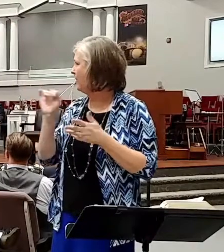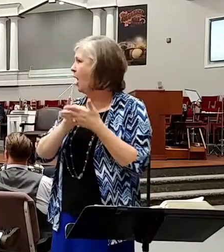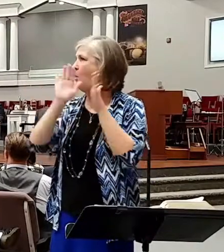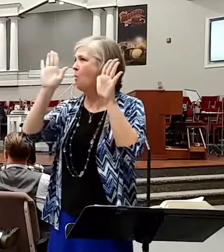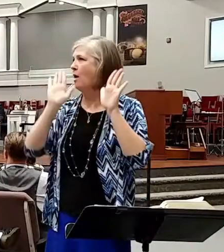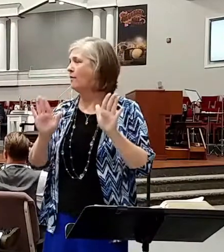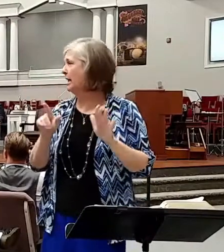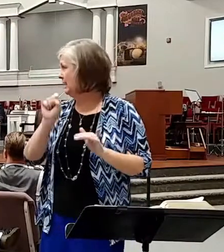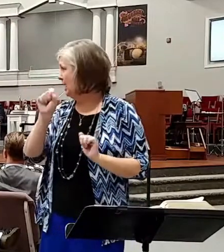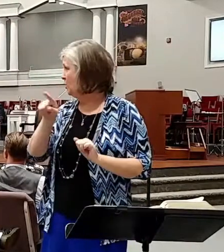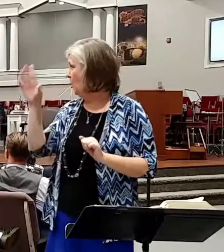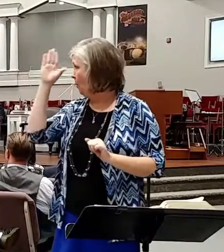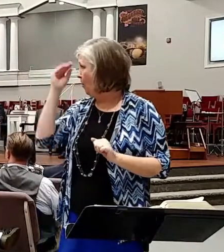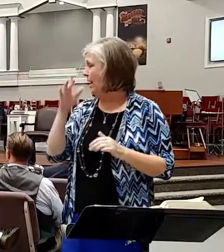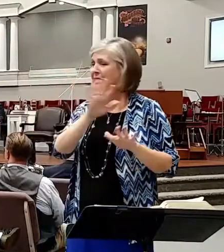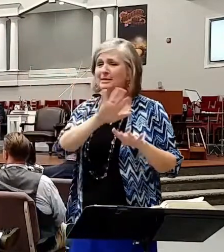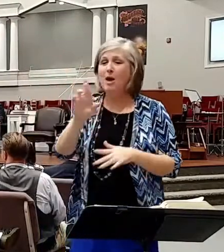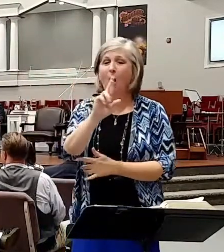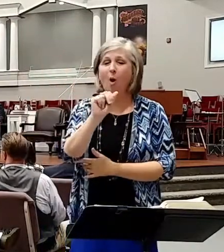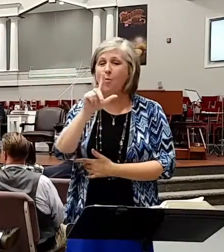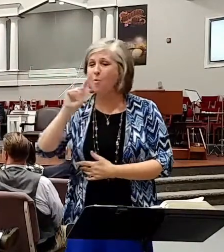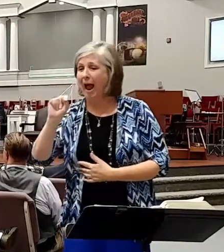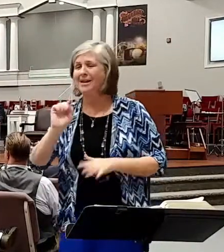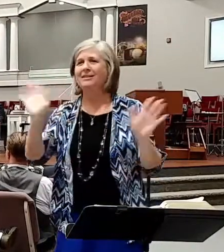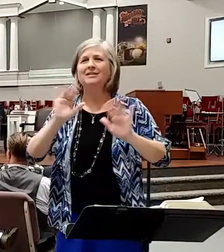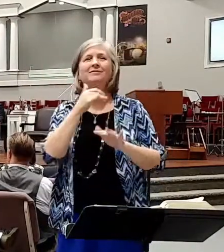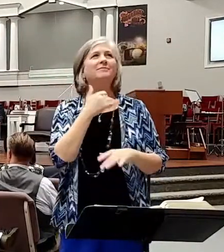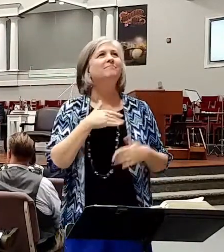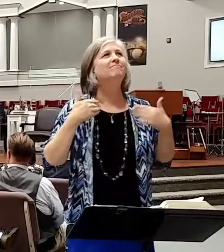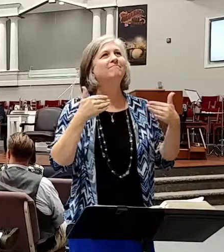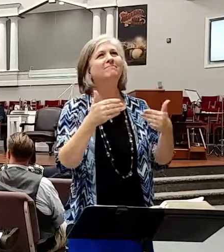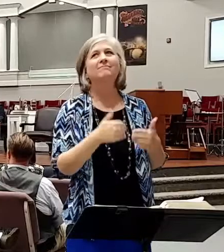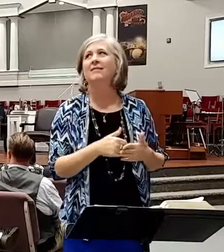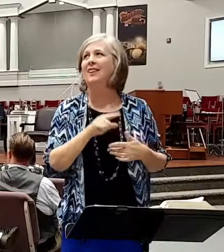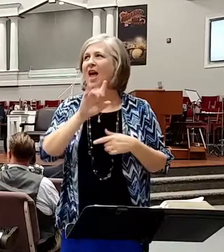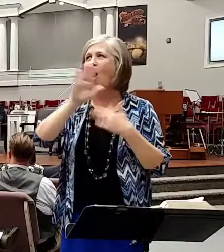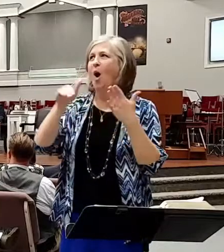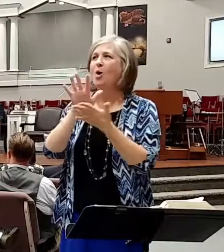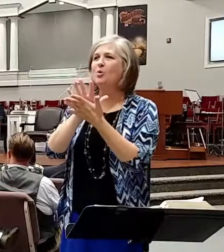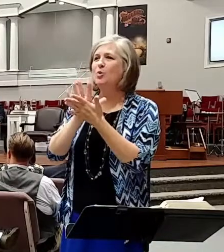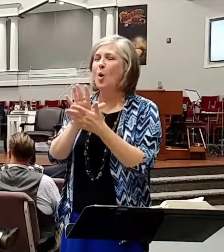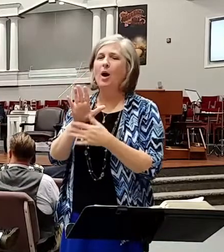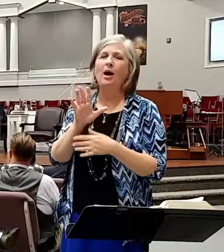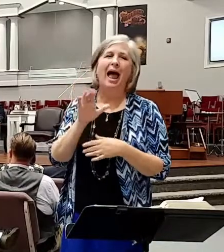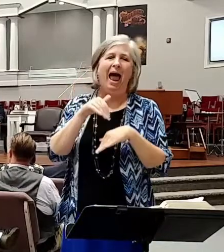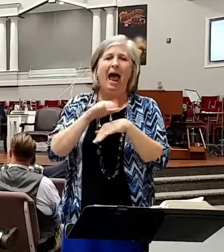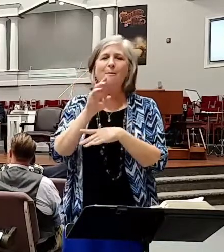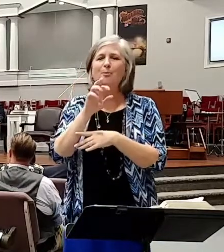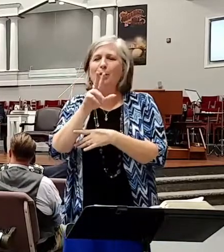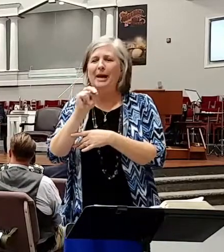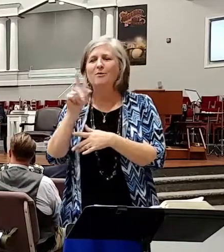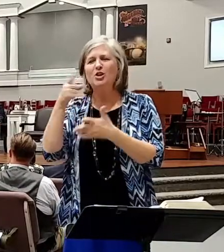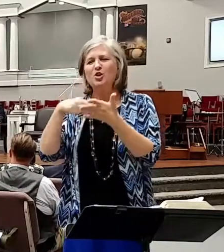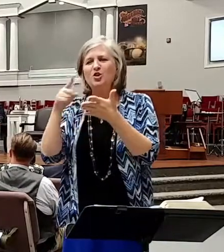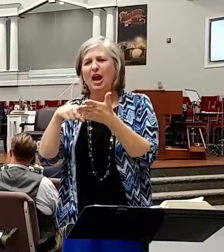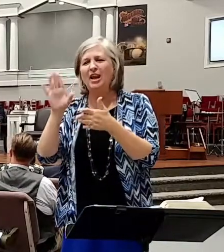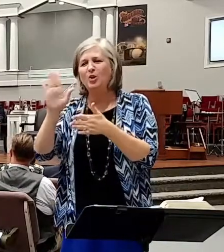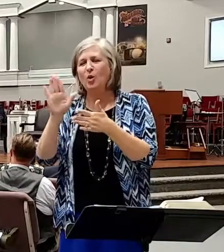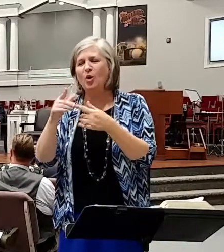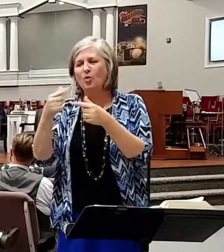Can you boys spell rap? Never mind. We'll move on. Y'all go to school at Berea, and we'll have to check that grammar. But anyway, we'll move on. What I'm saying is this, as I look